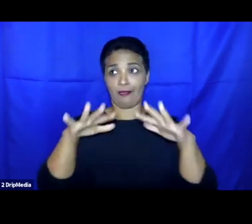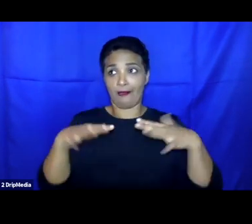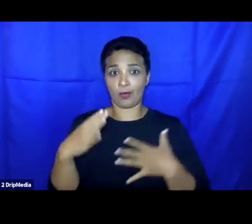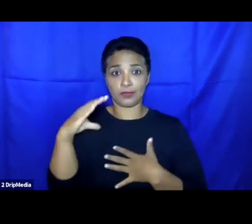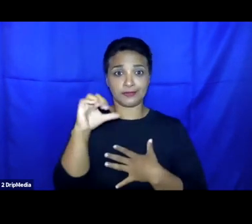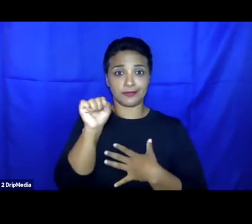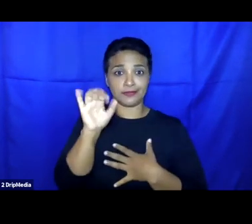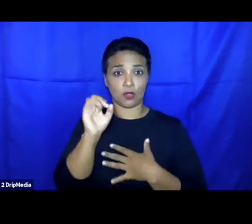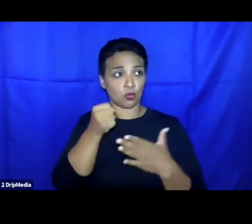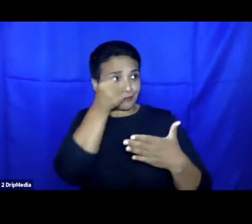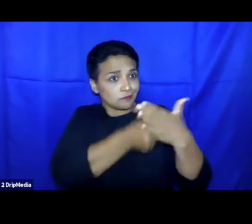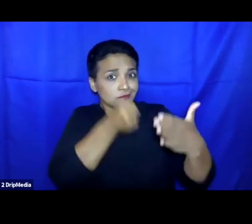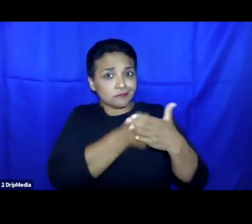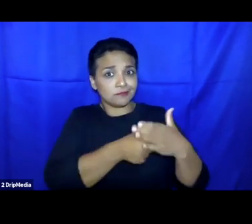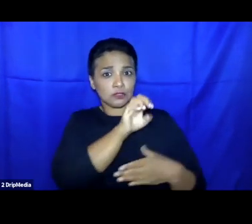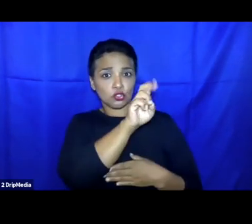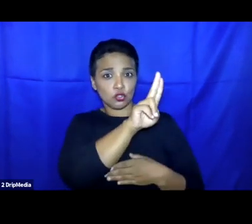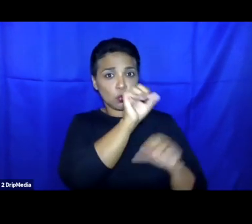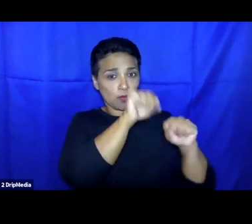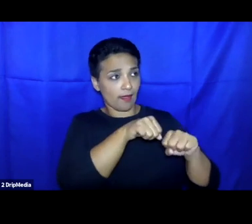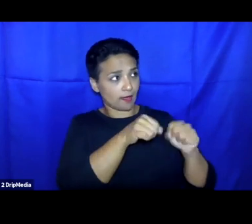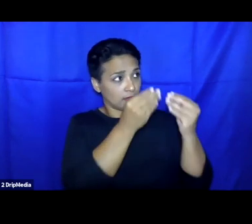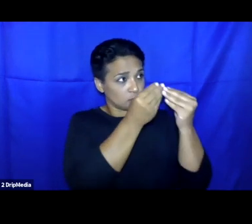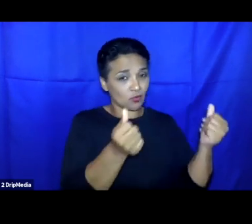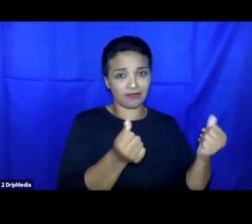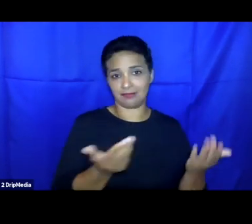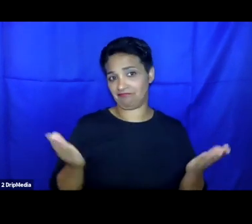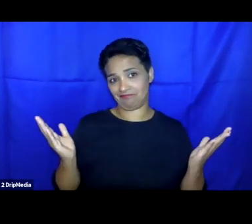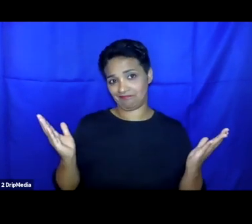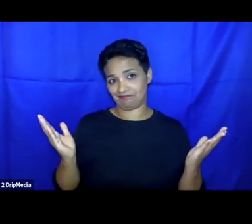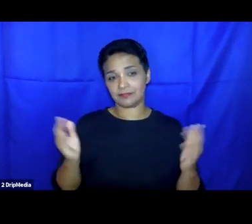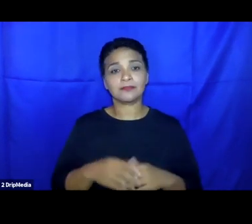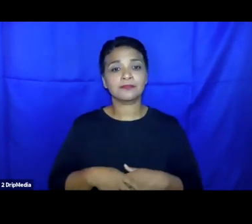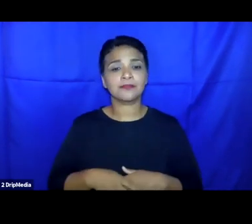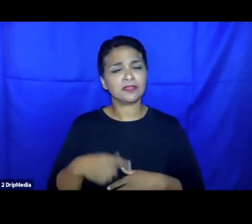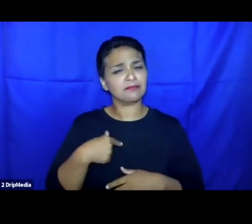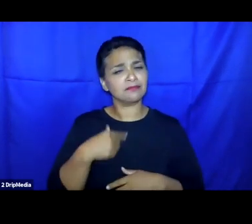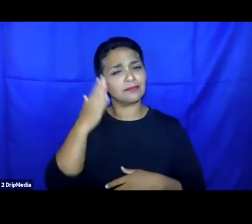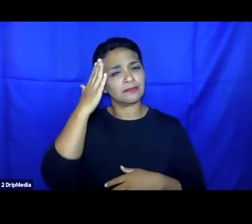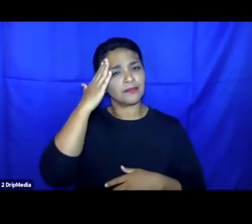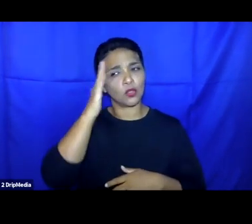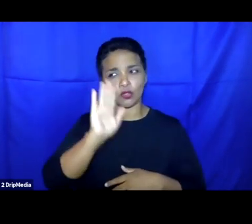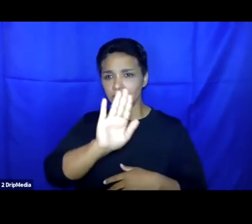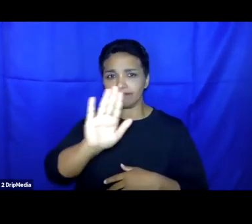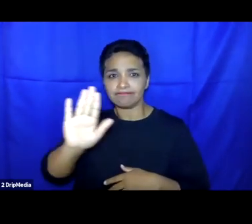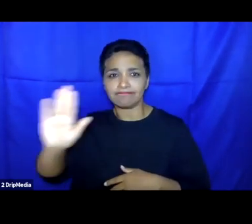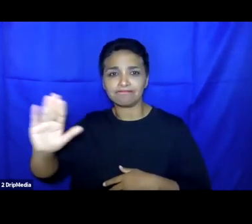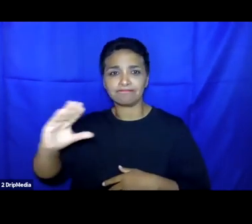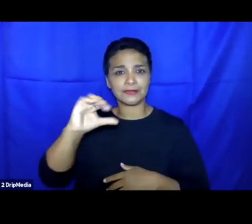should be addressing this. I am sure that you deal with, as do civil society organizations in Canada,